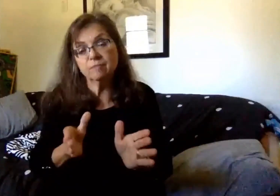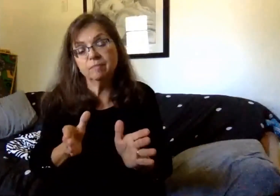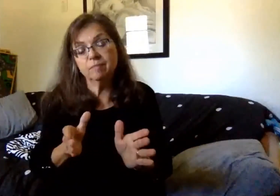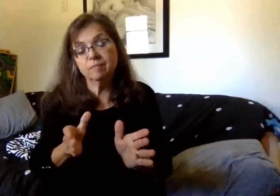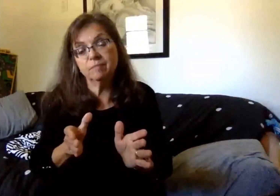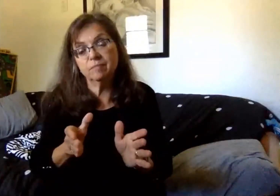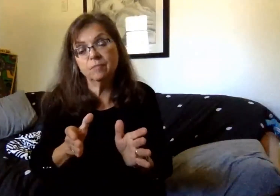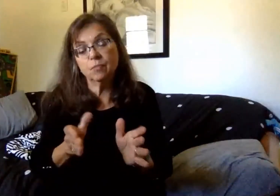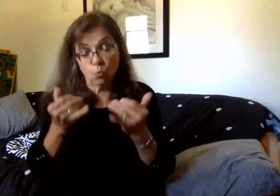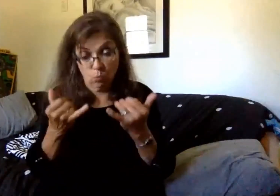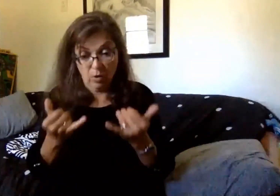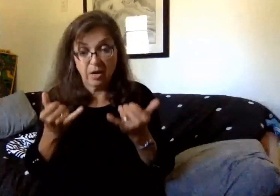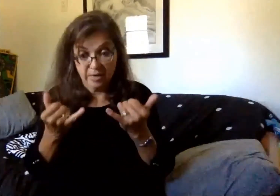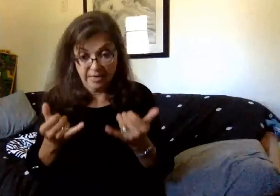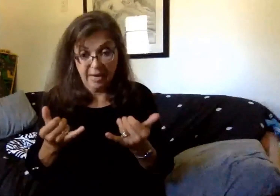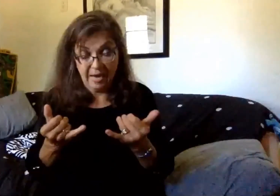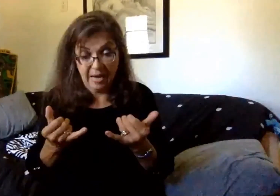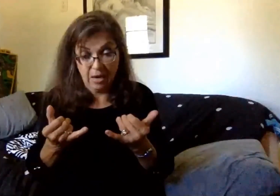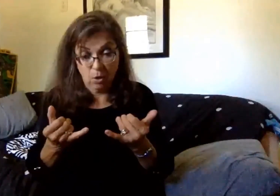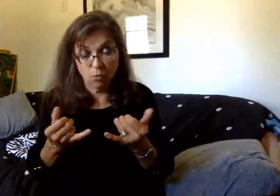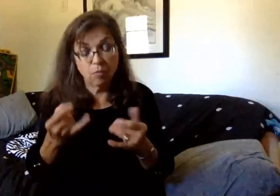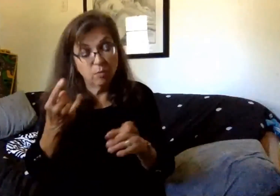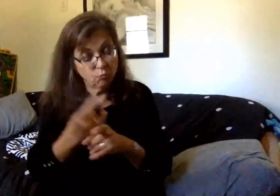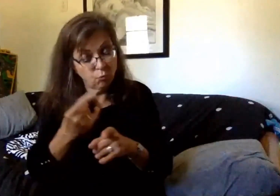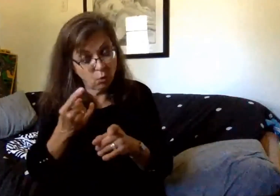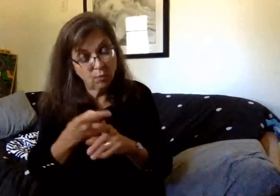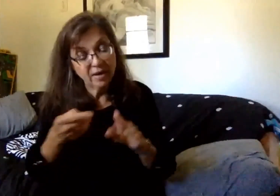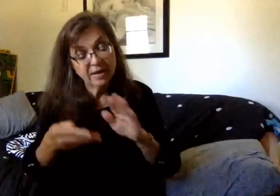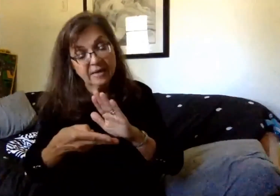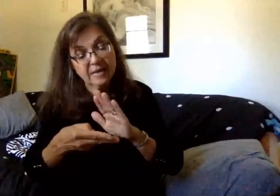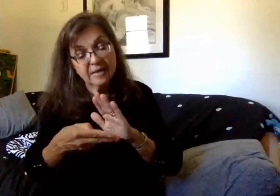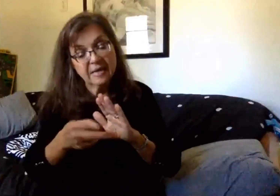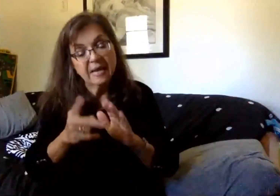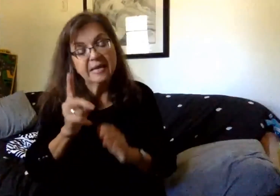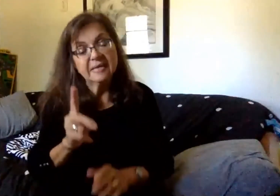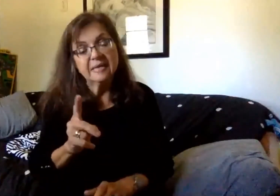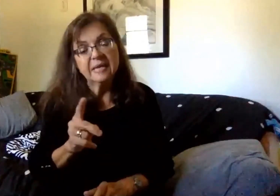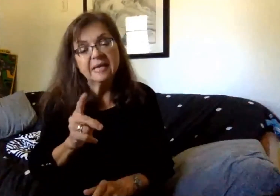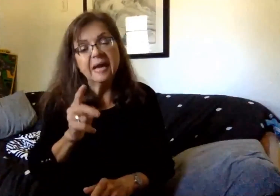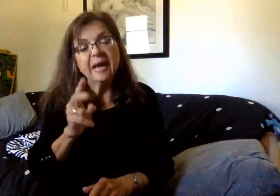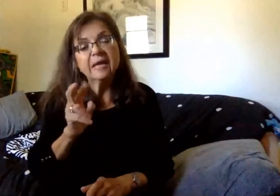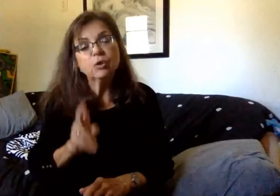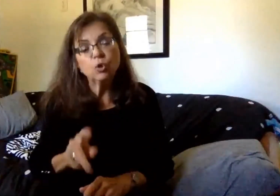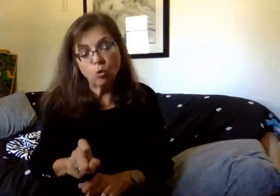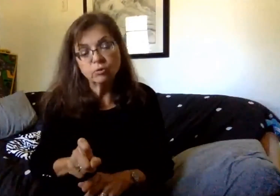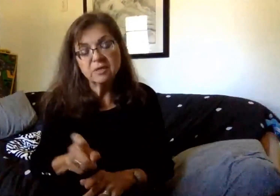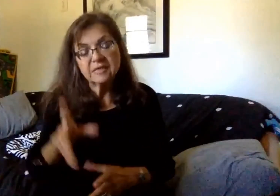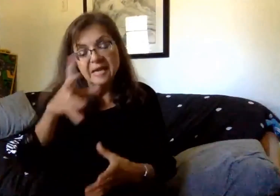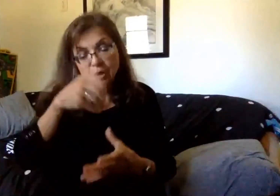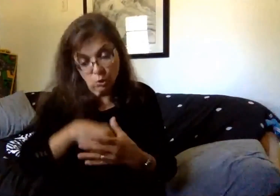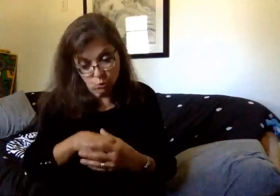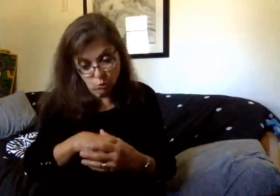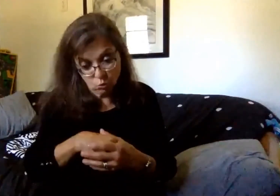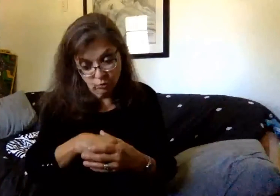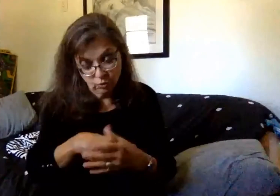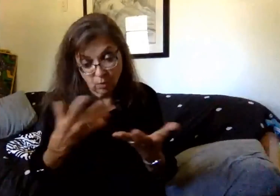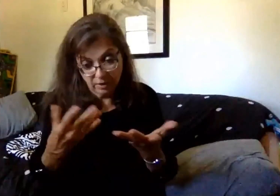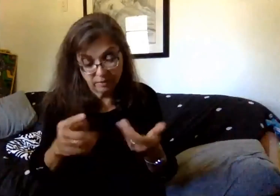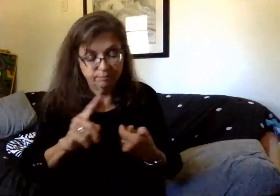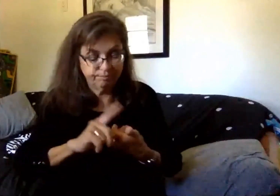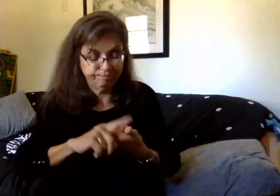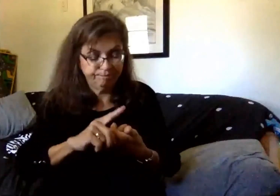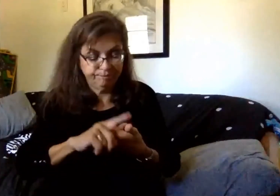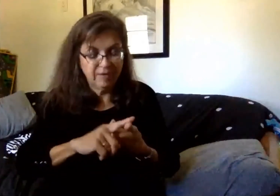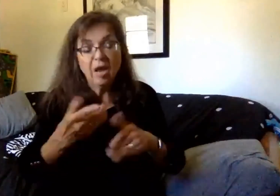Currently, the acceptable diagnosis to justify a mask exemption include a previously